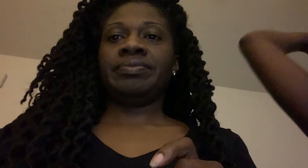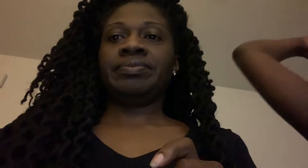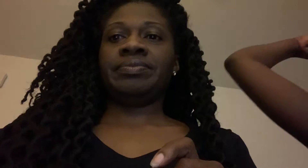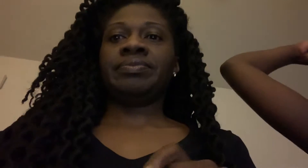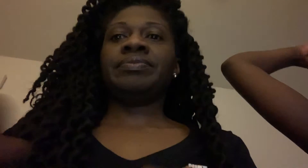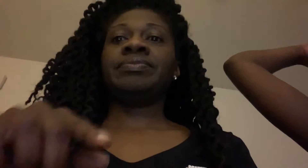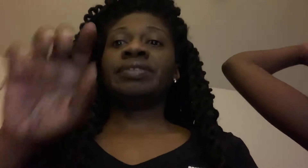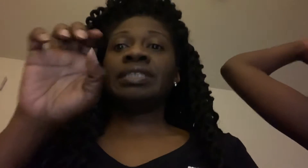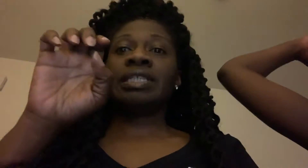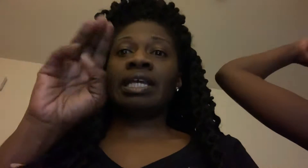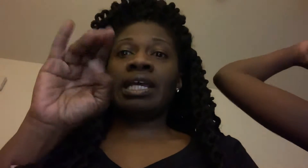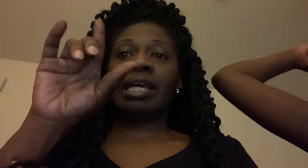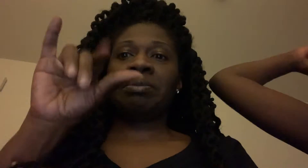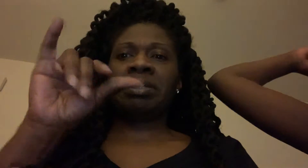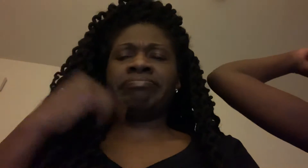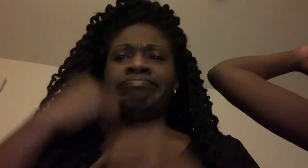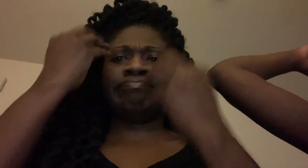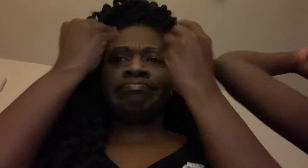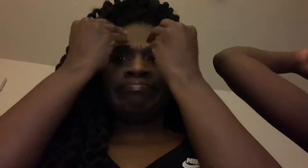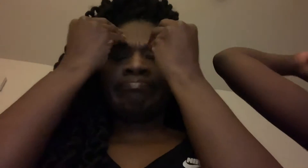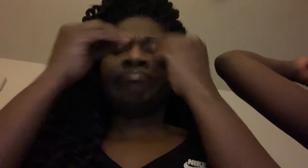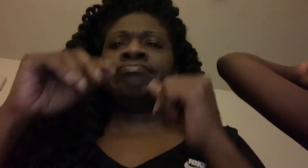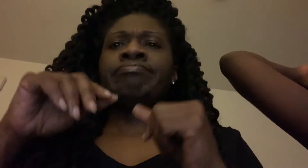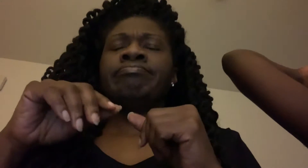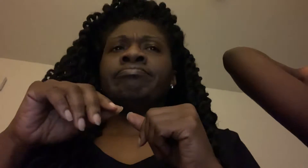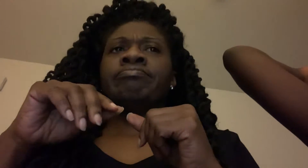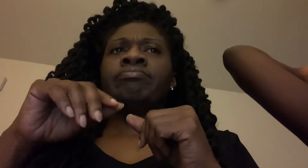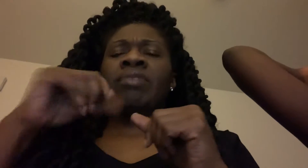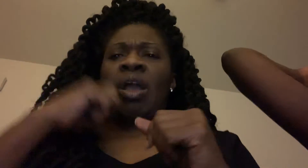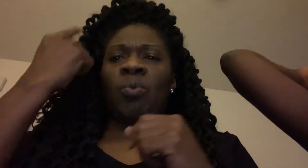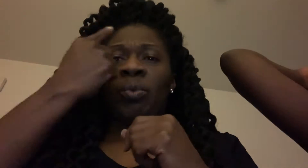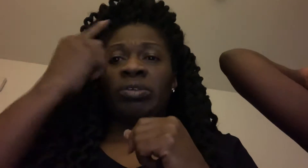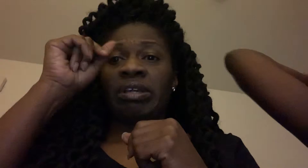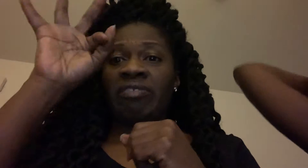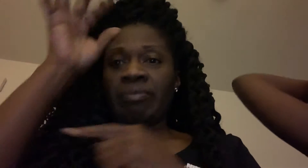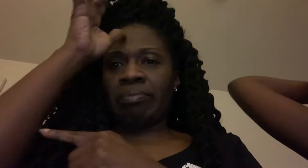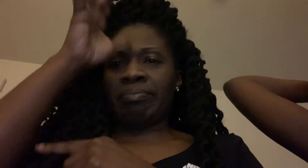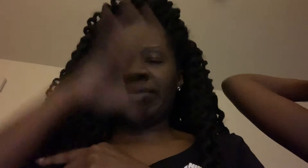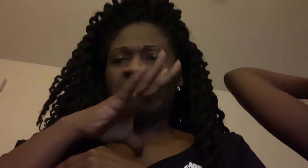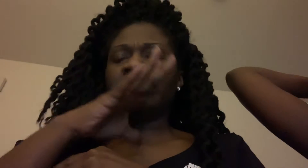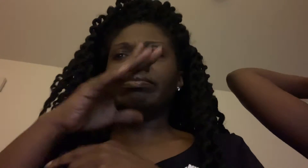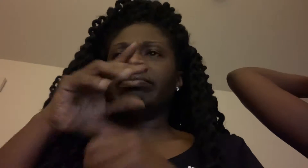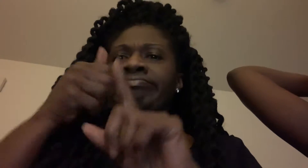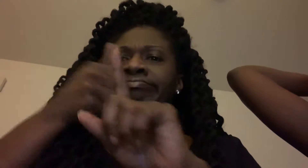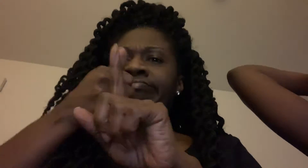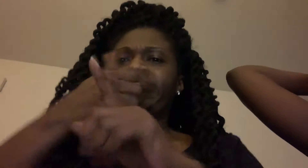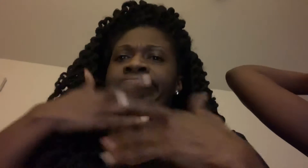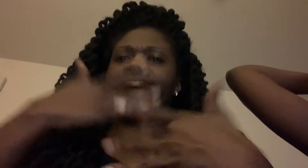5-4, Guy just had to launch something from the corner, got a controversial call, and this one, there are feelings